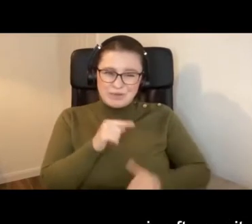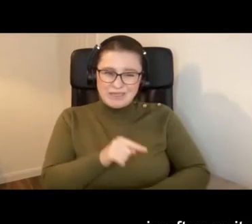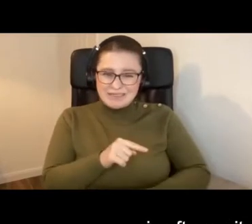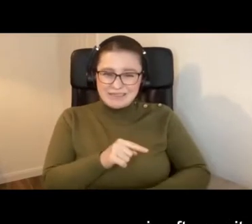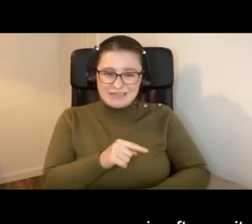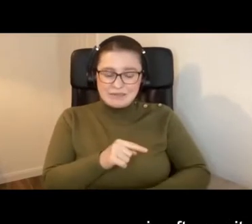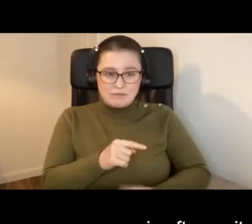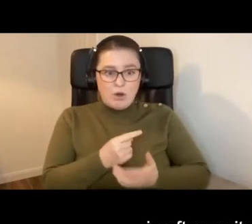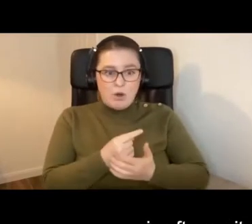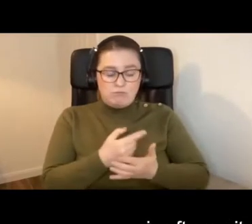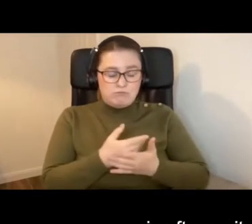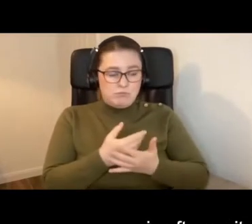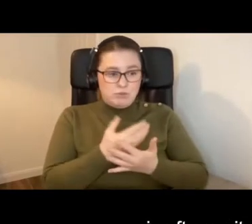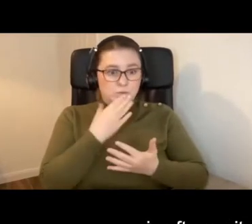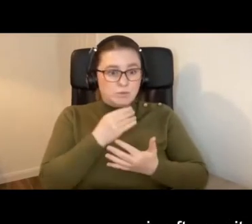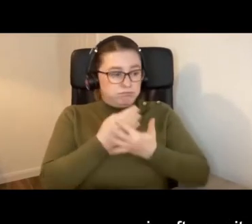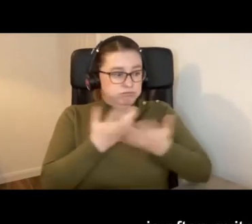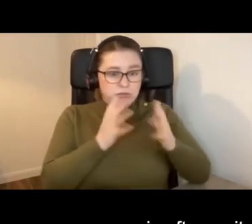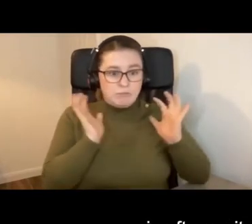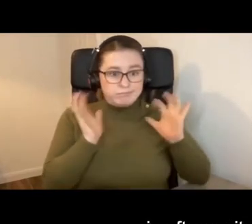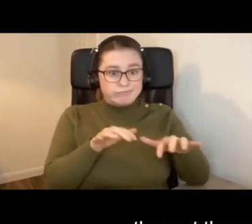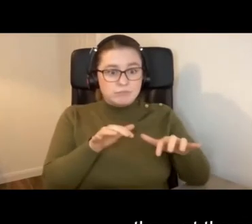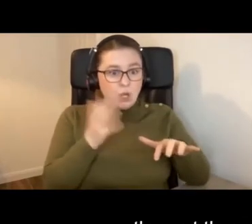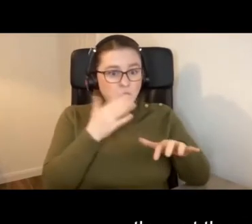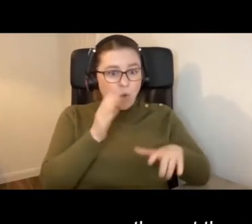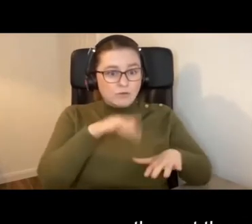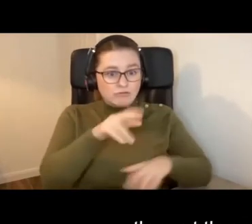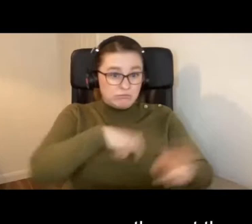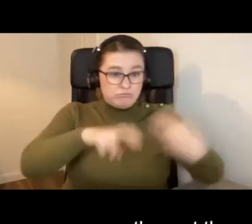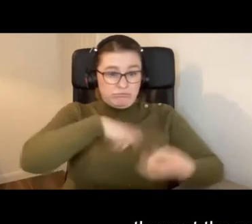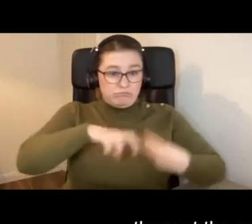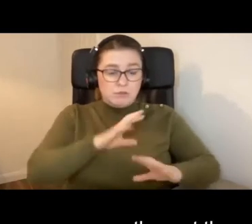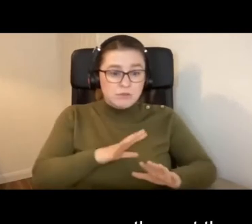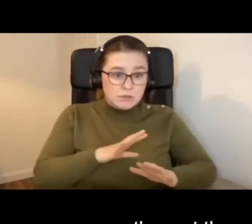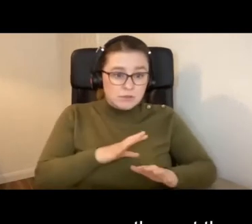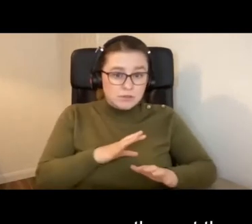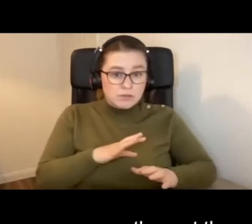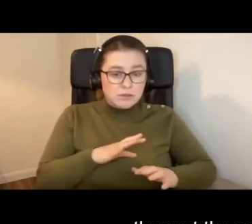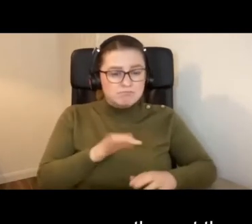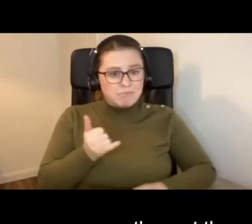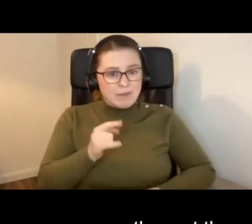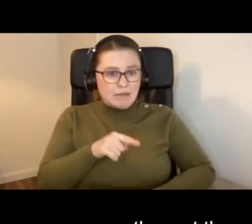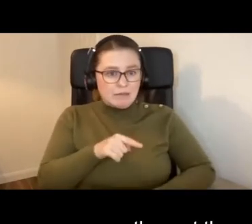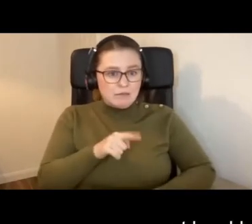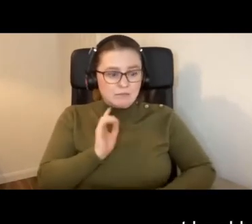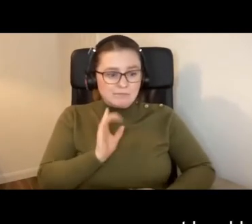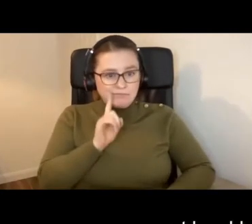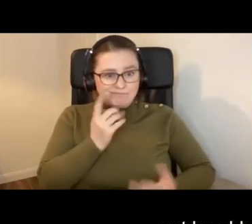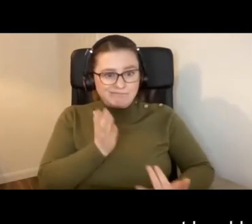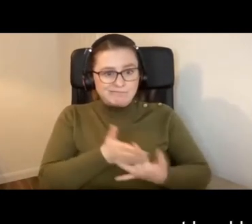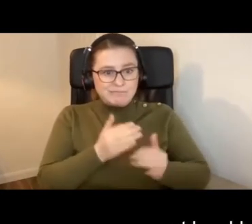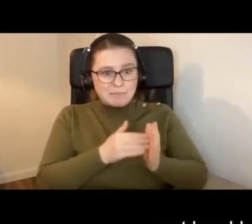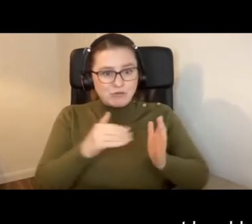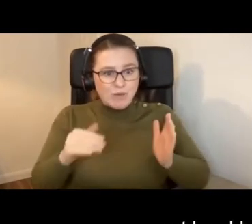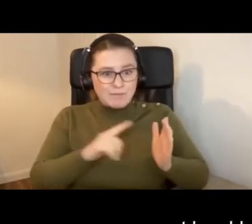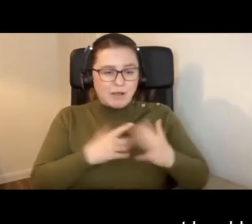several school groups there at the same time. So it's very, very busy. And we might not be able to access a microwave because